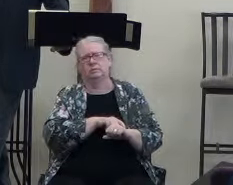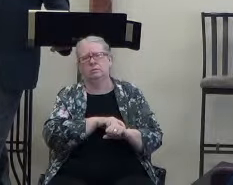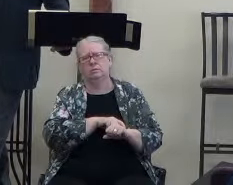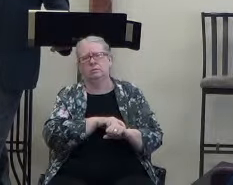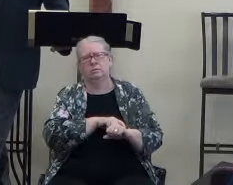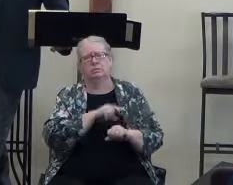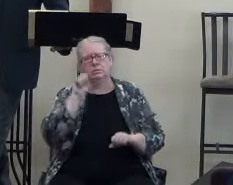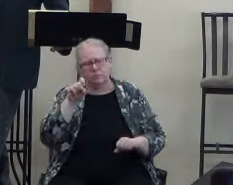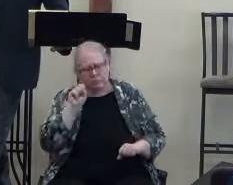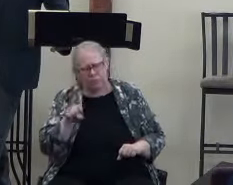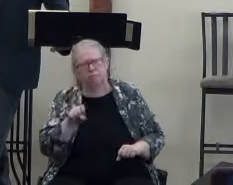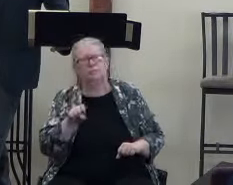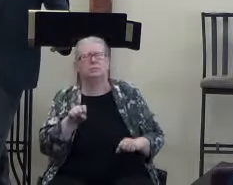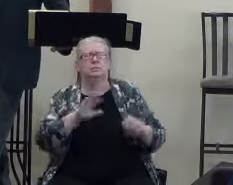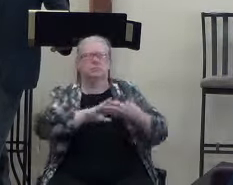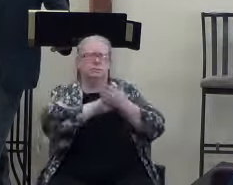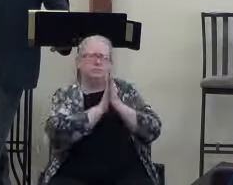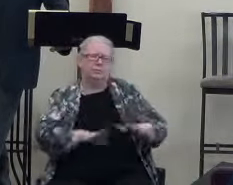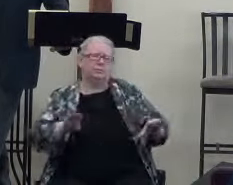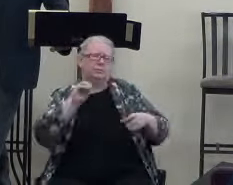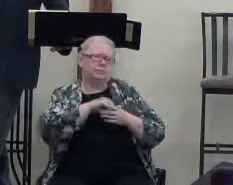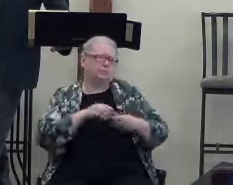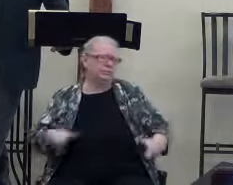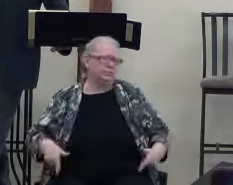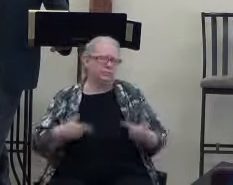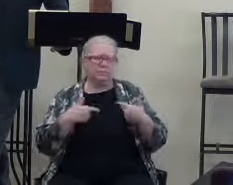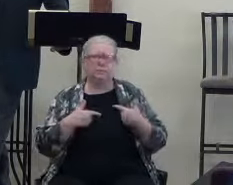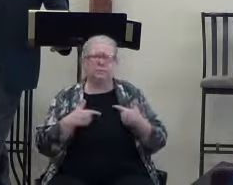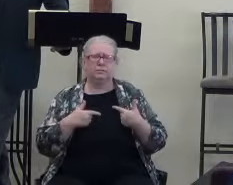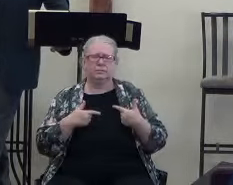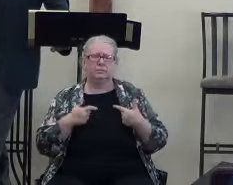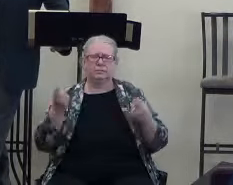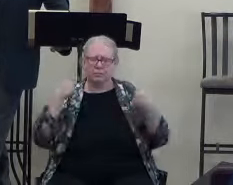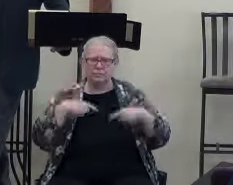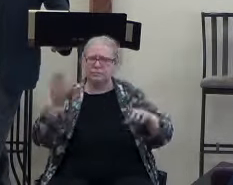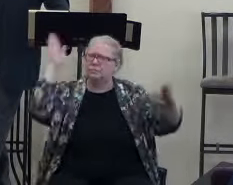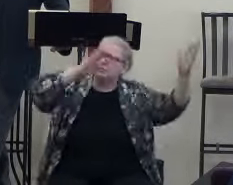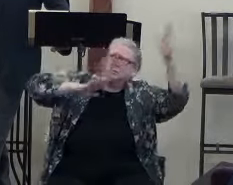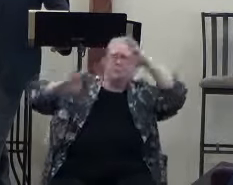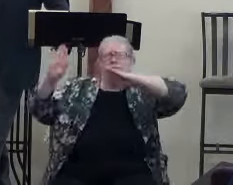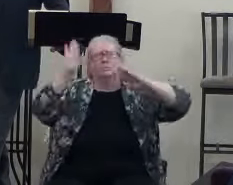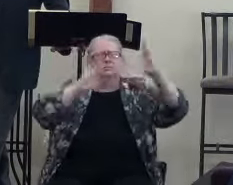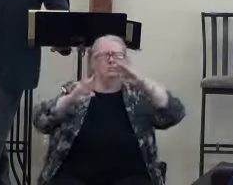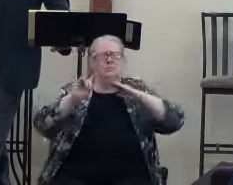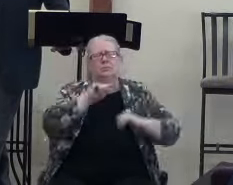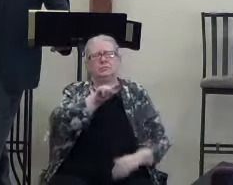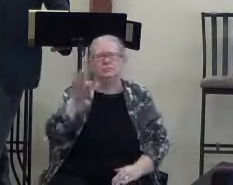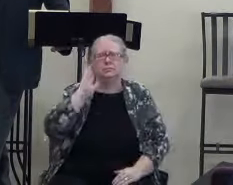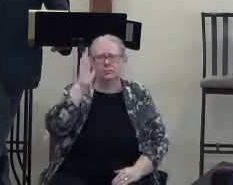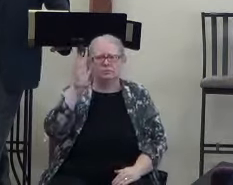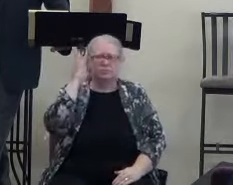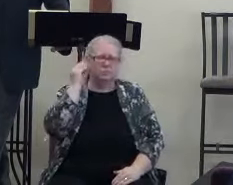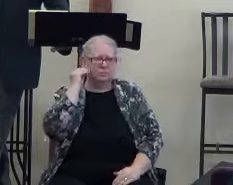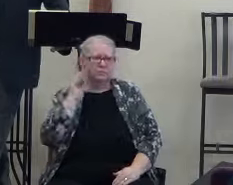There's supposed to be peace in your life. Even in a storm there can be peace. Because you know that if